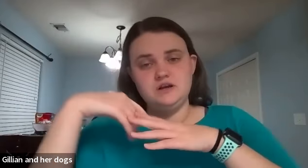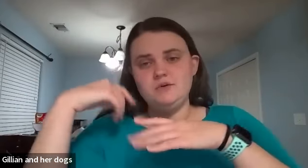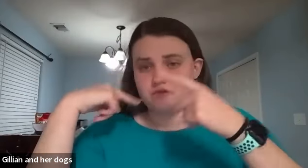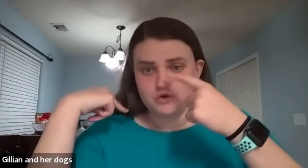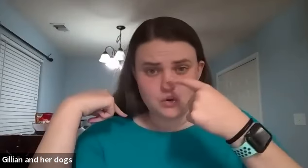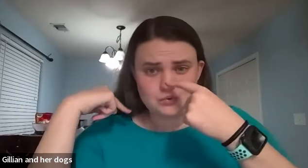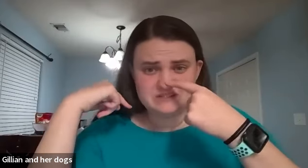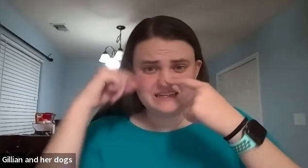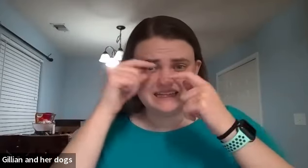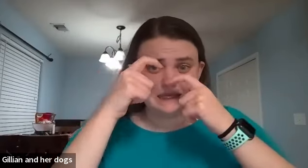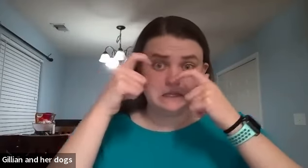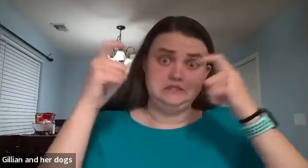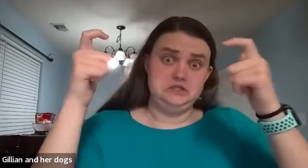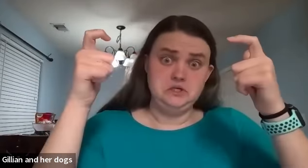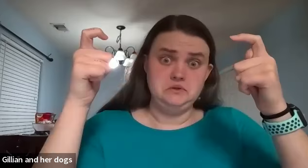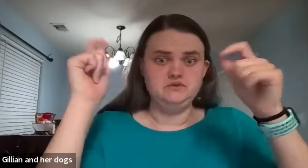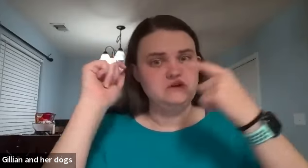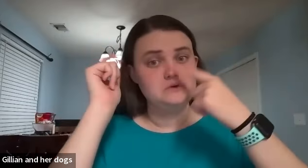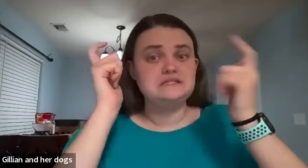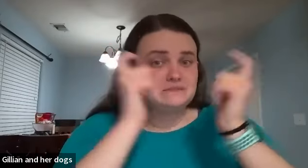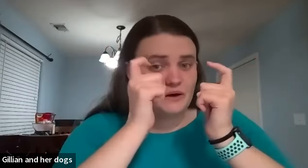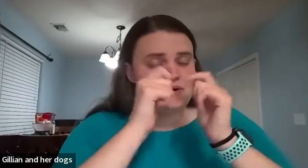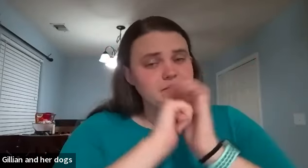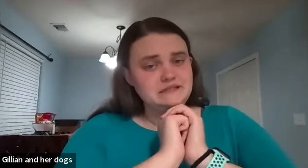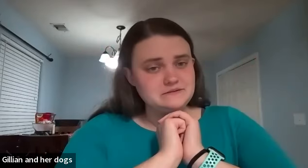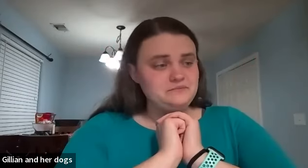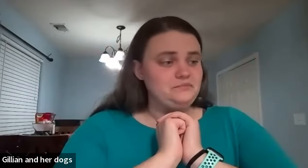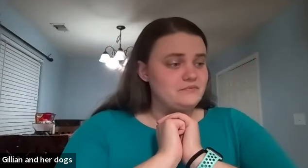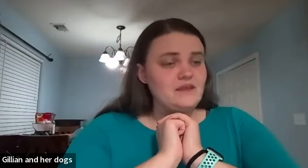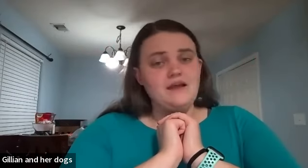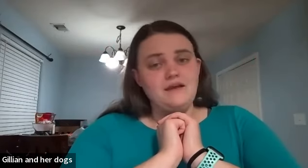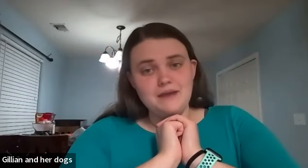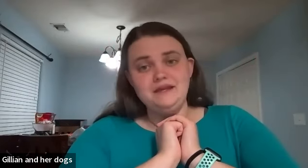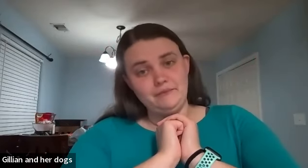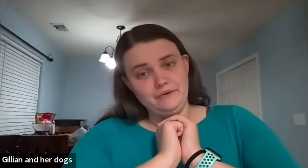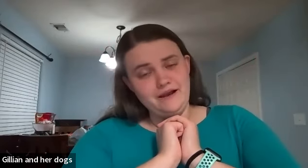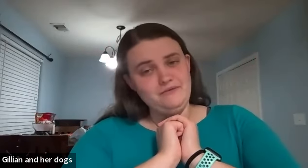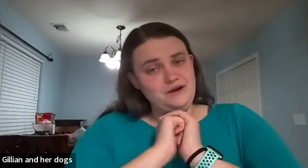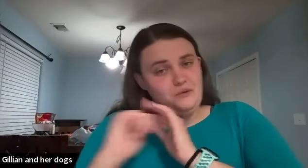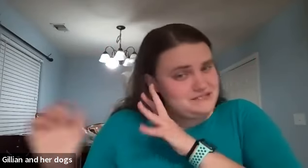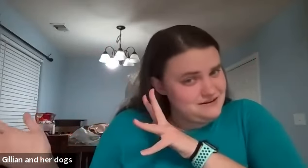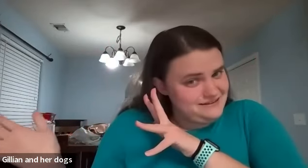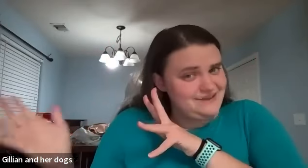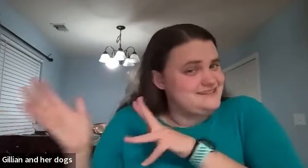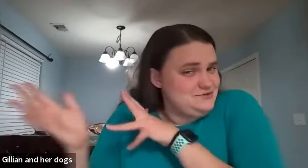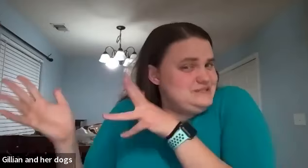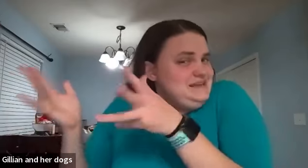talking about what their nose it's like it's huge or the nose is small which i mean we're not we don't always talk like that because that's always good